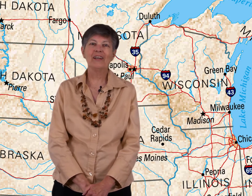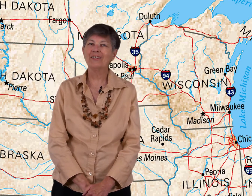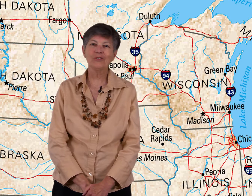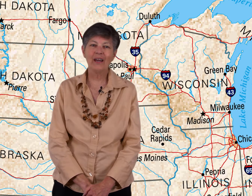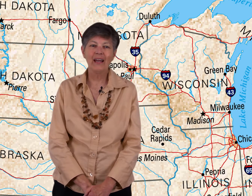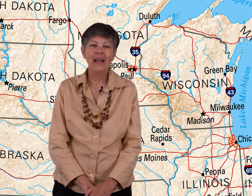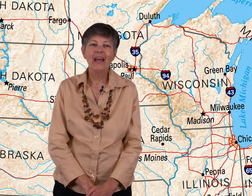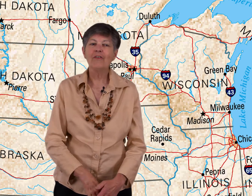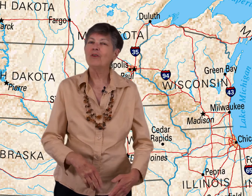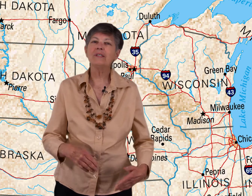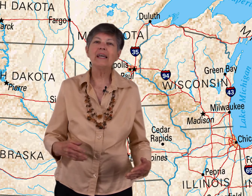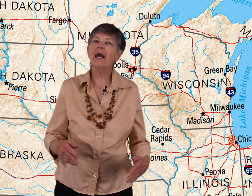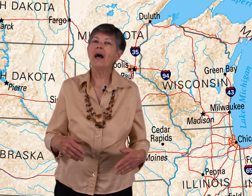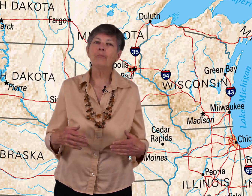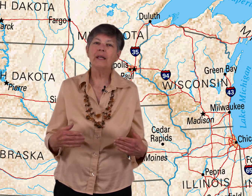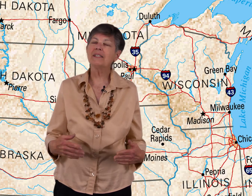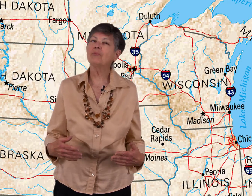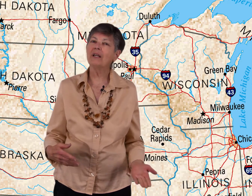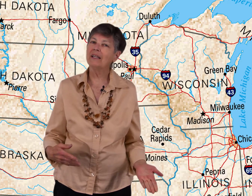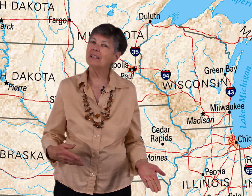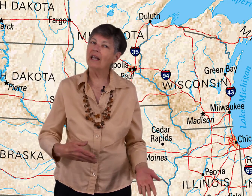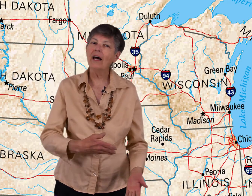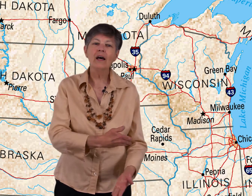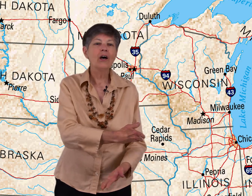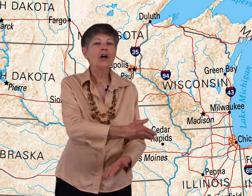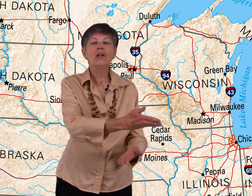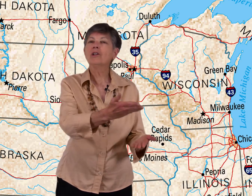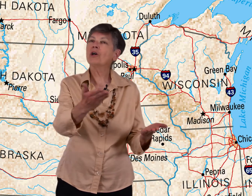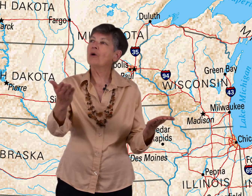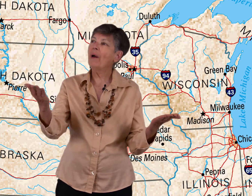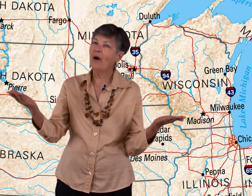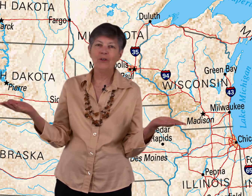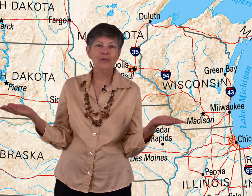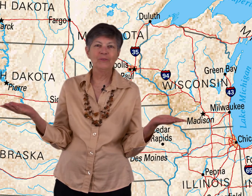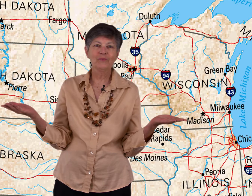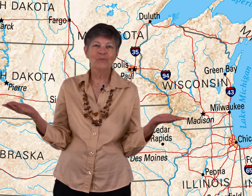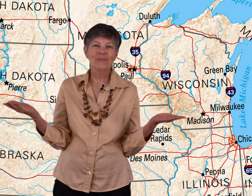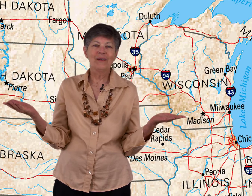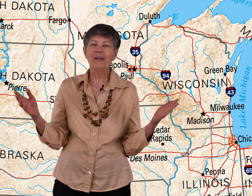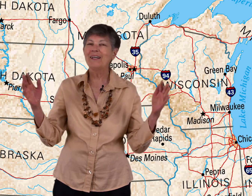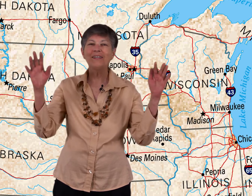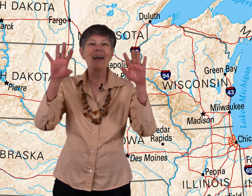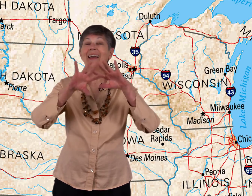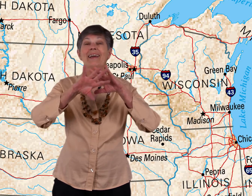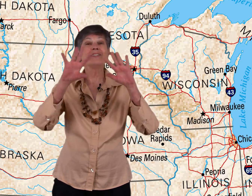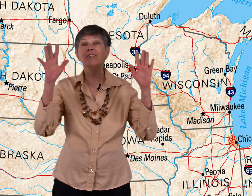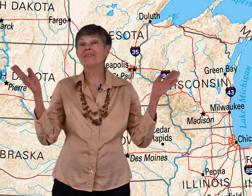great, if you seek a pleasant peninsula, look about you, because it's just